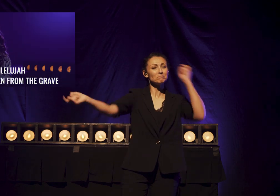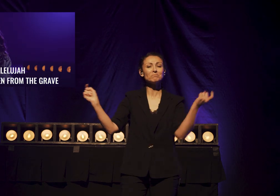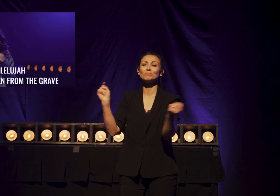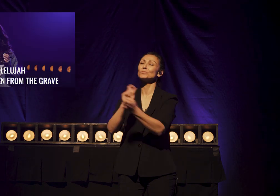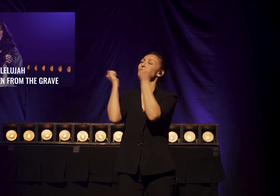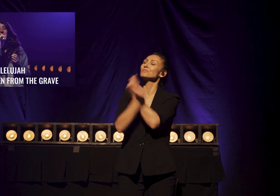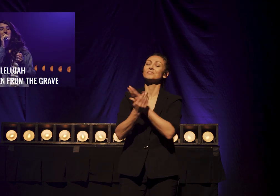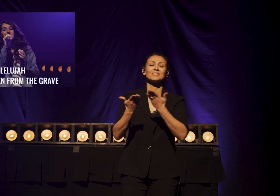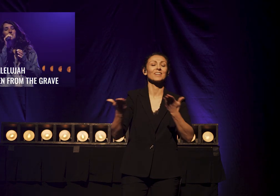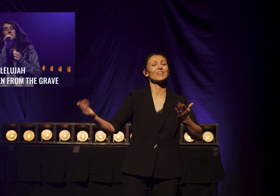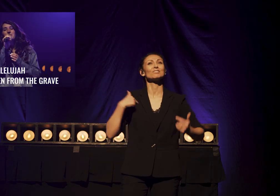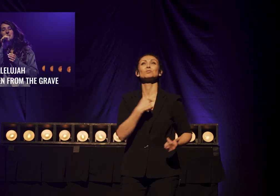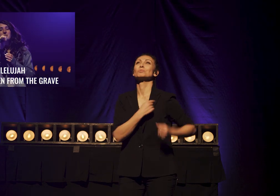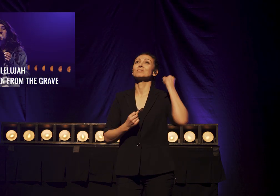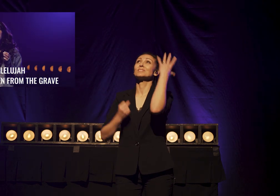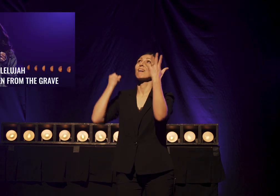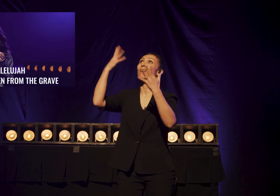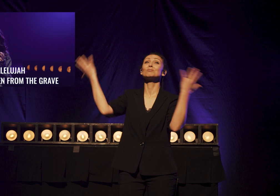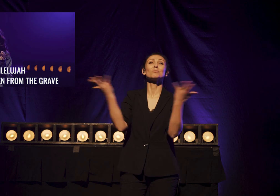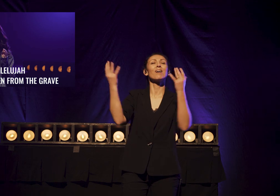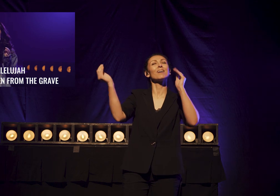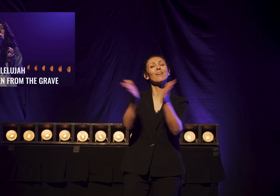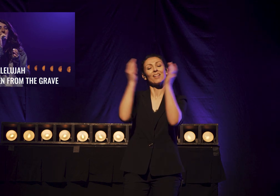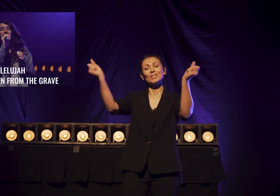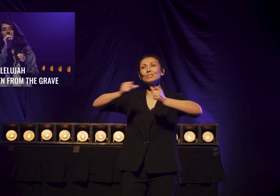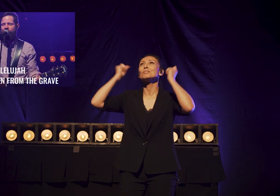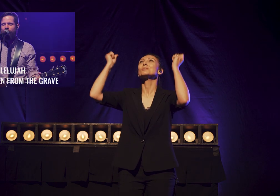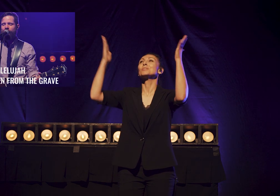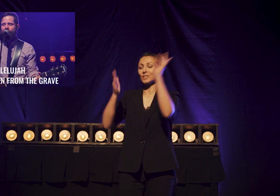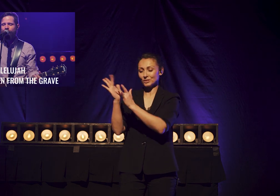Christ Is Risen From The Grave Hallelujah